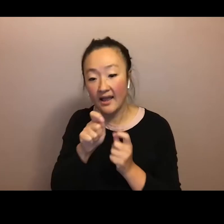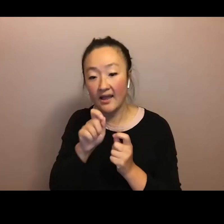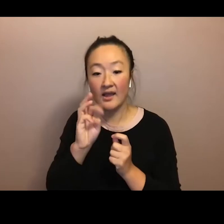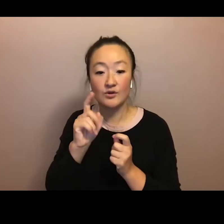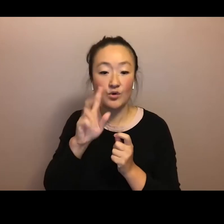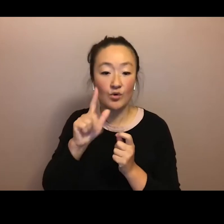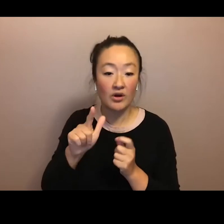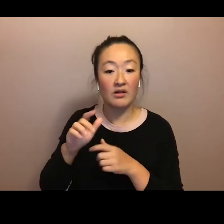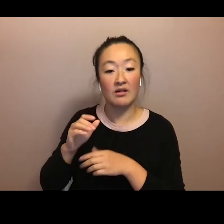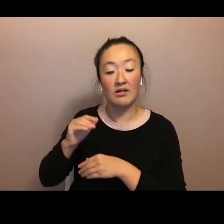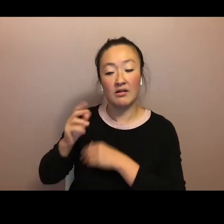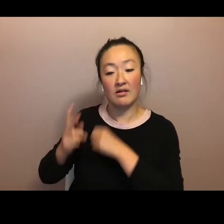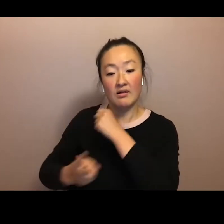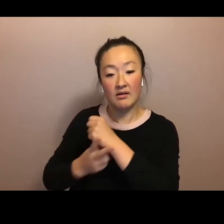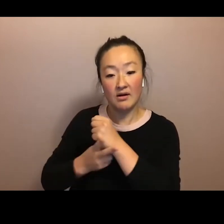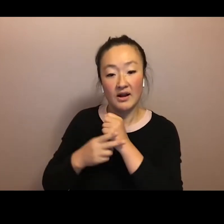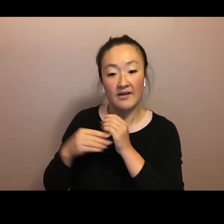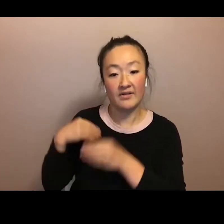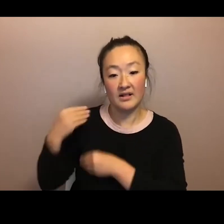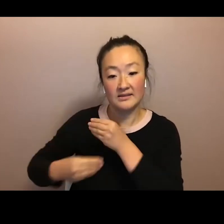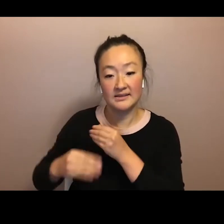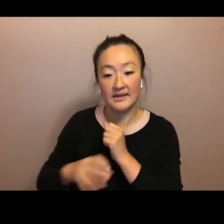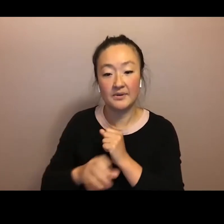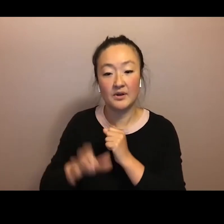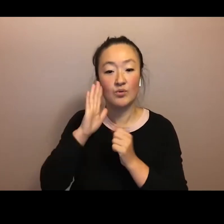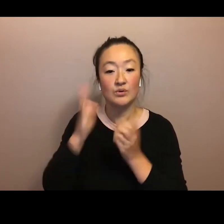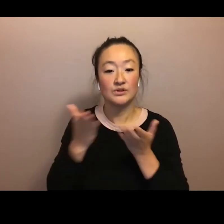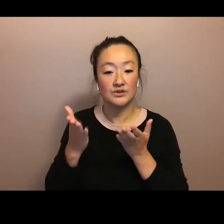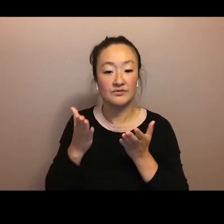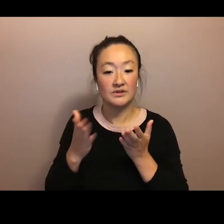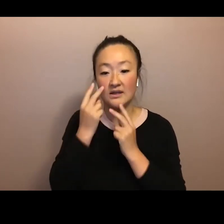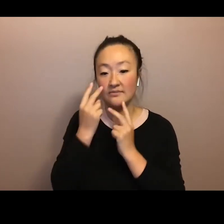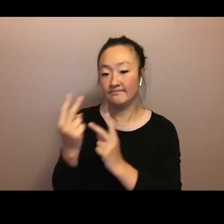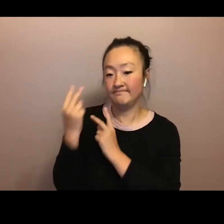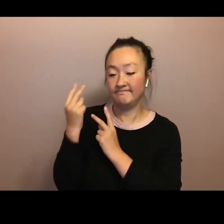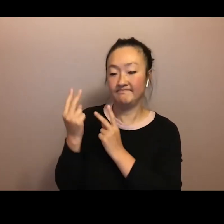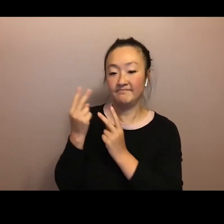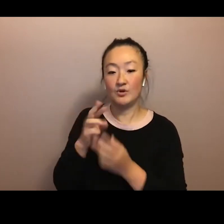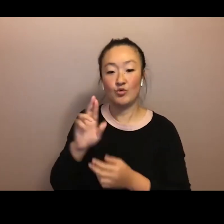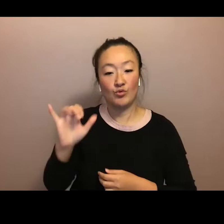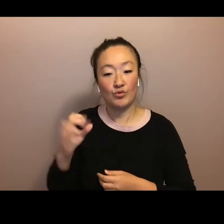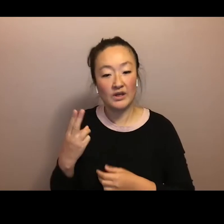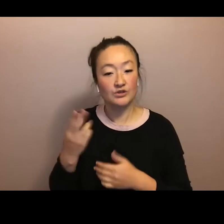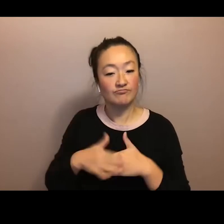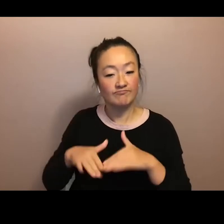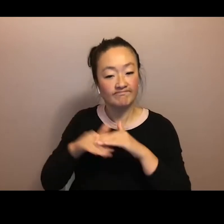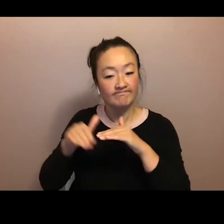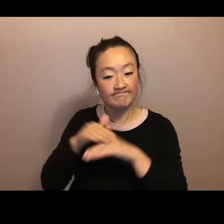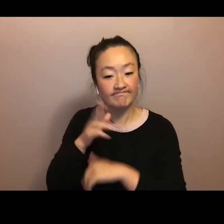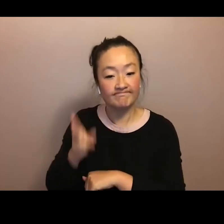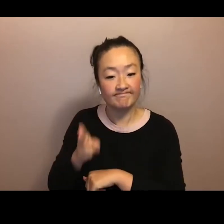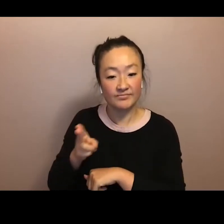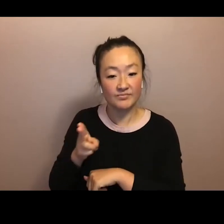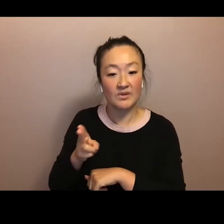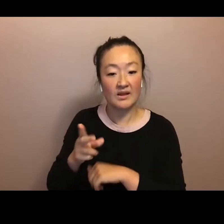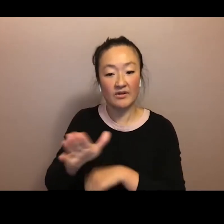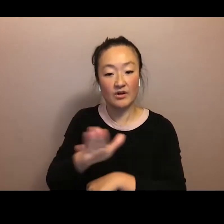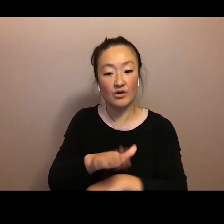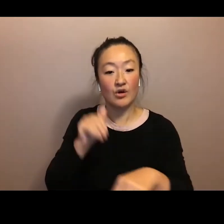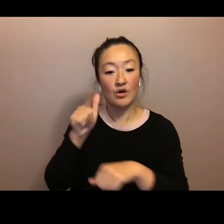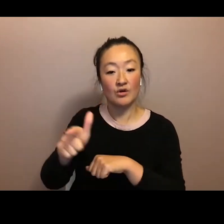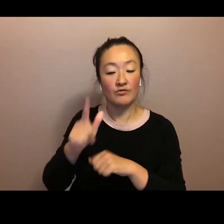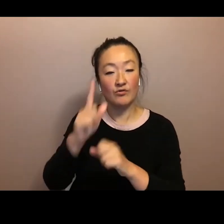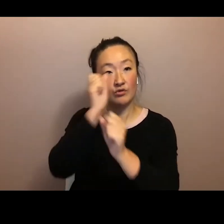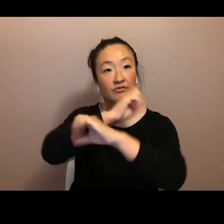Instagram, and YouTube, where the recording of this event will be posted. During this event, we ask that all audience